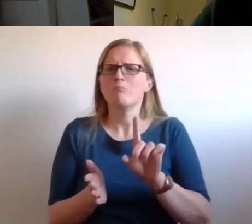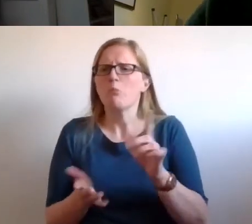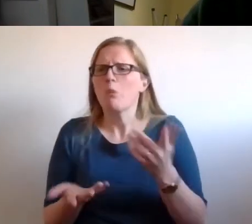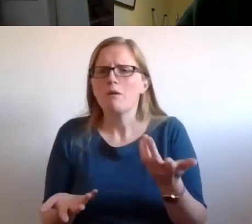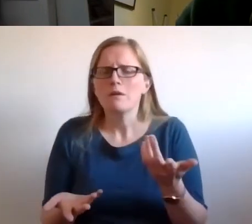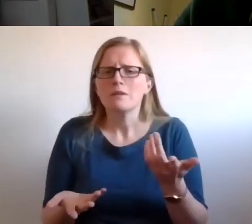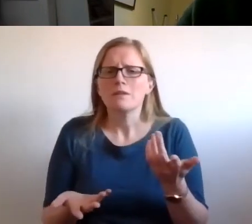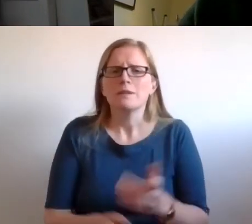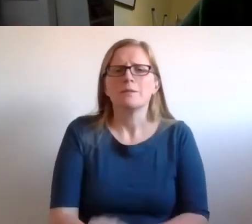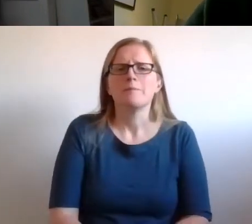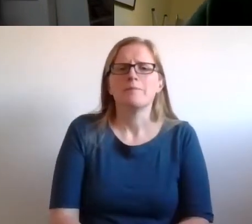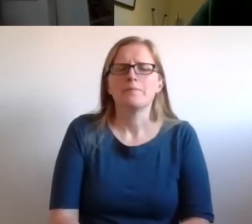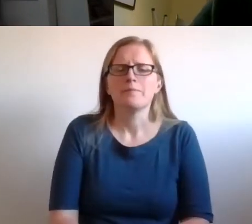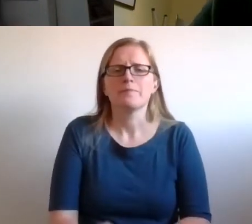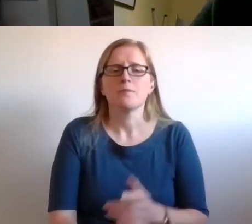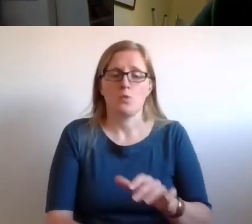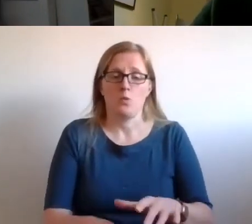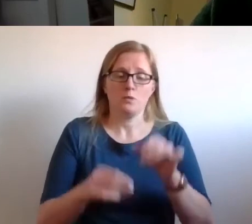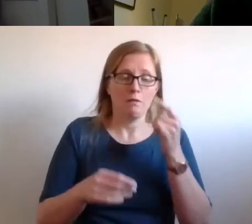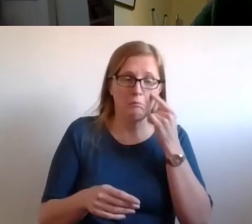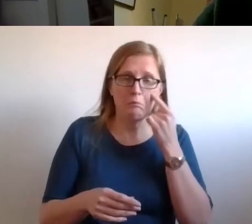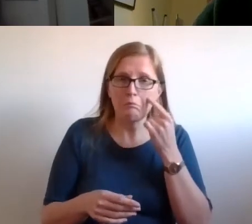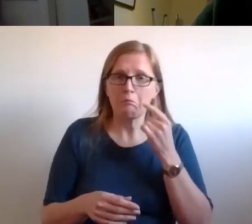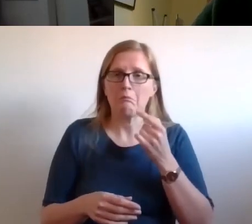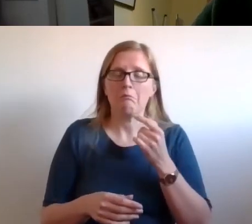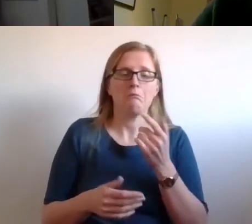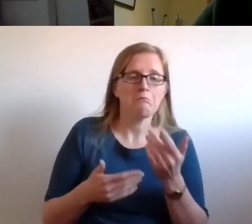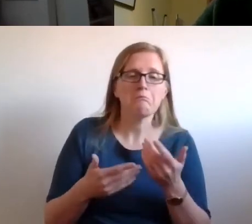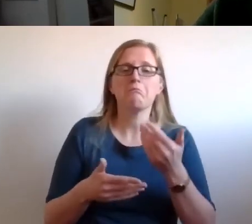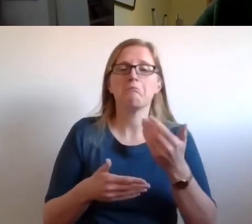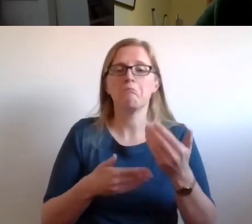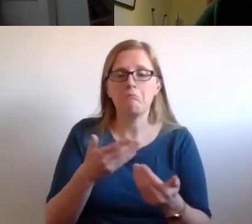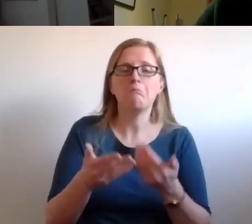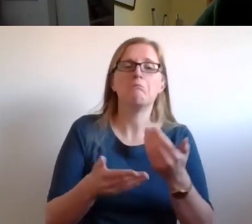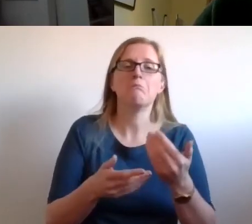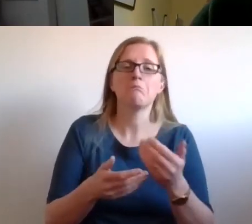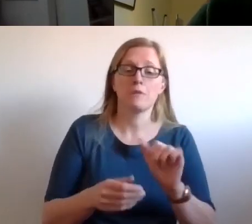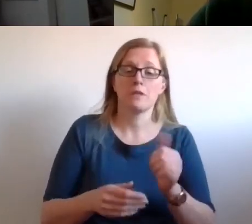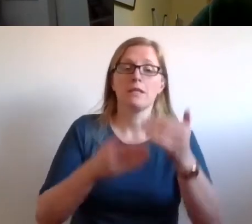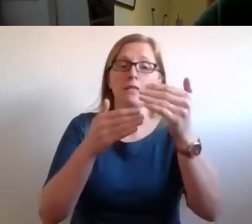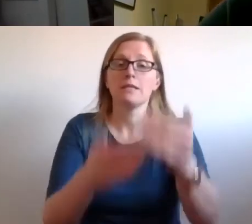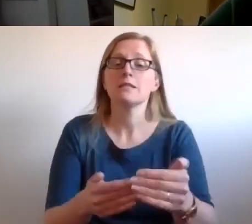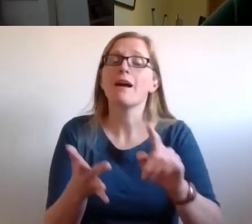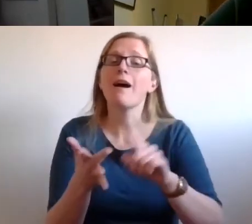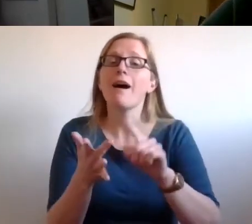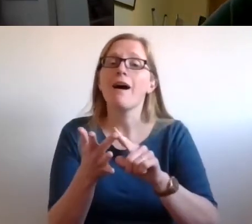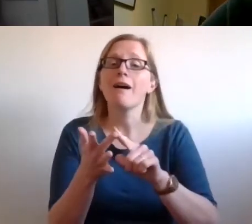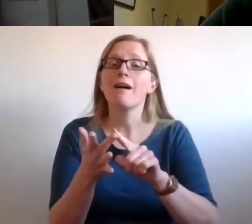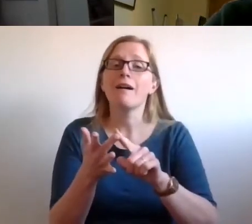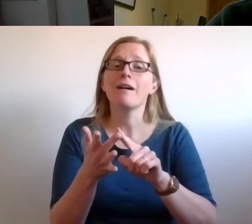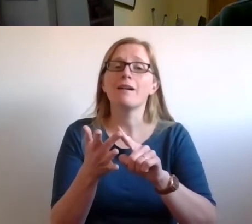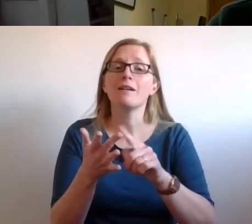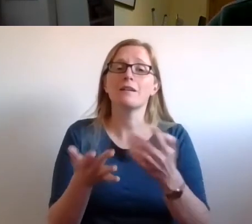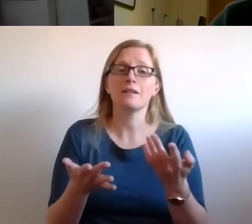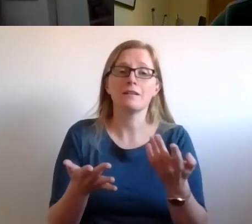began to look at what they were. And then there was an agreement that the next stage would be the I to identify, therefore,